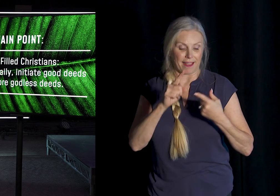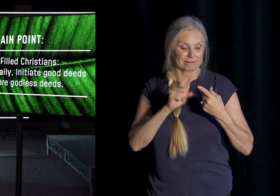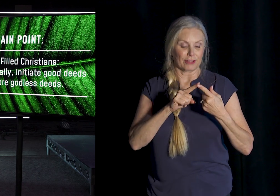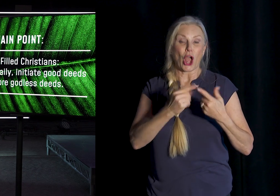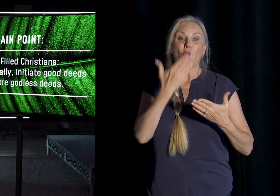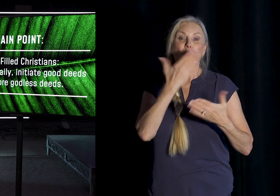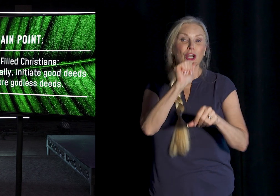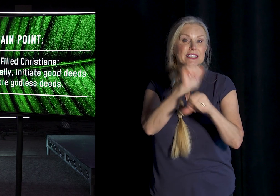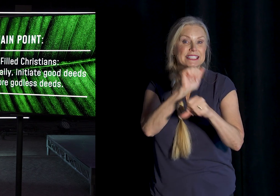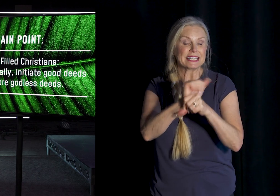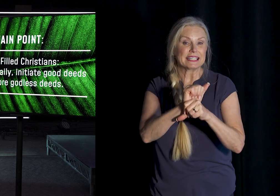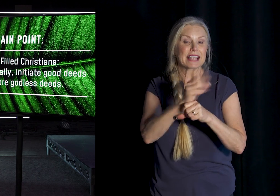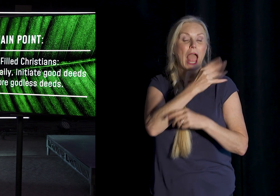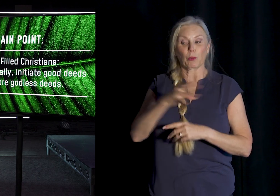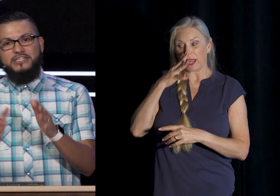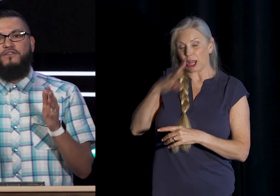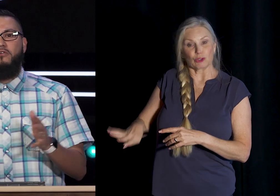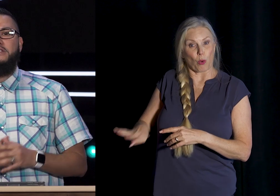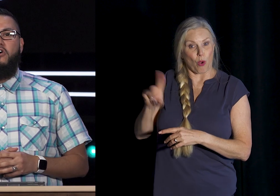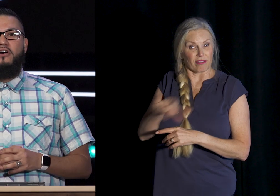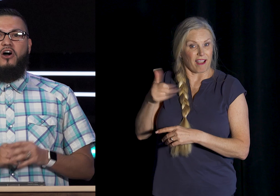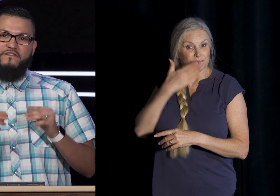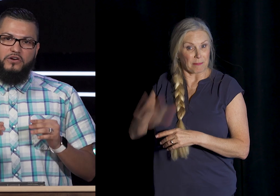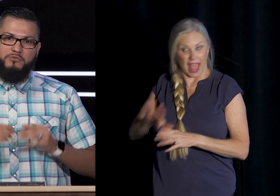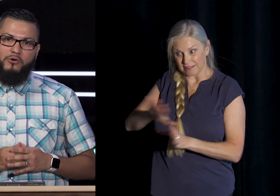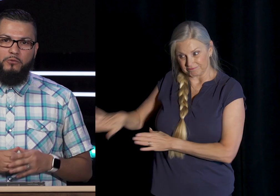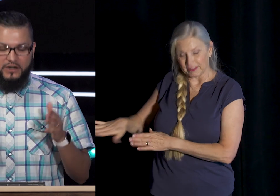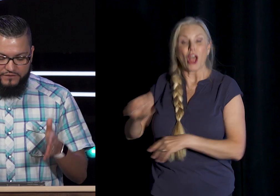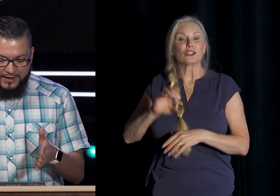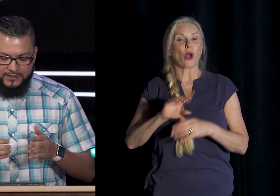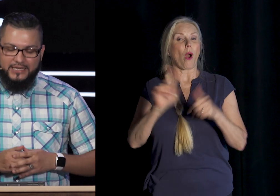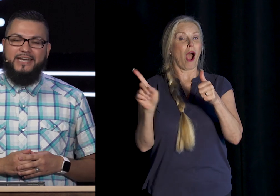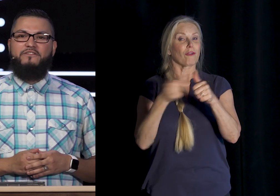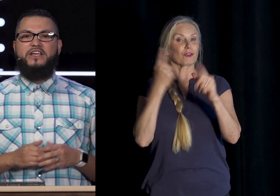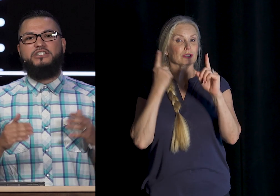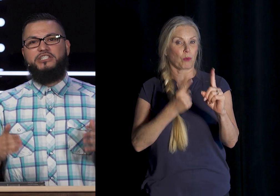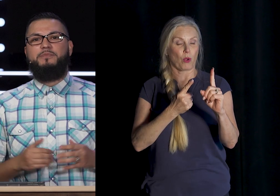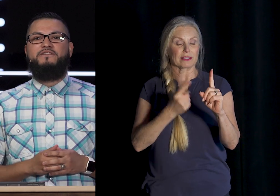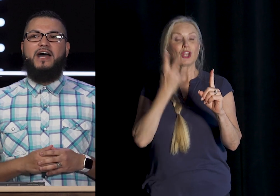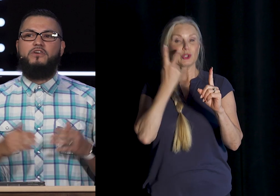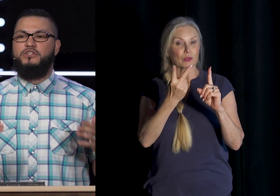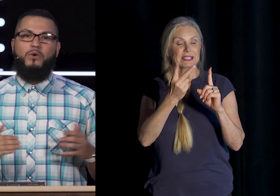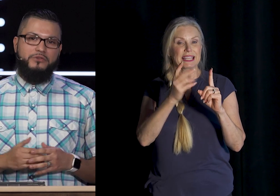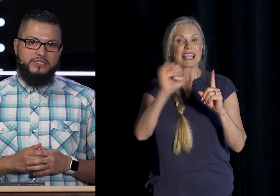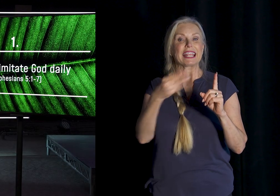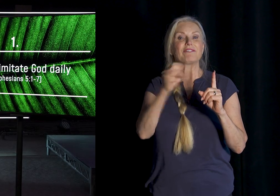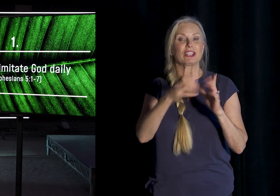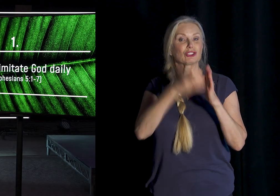Godless deeds So let's focus on Our first point We're going to find this In Ephesians chapter 5 Verses 1 through 7 So